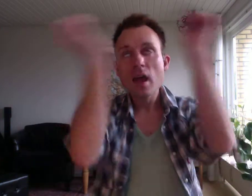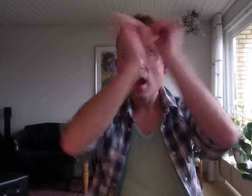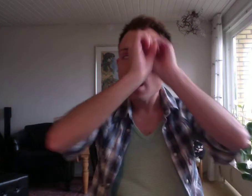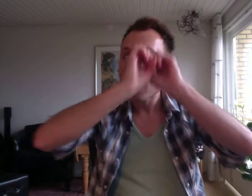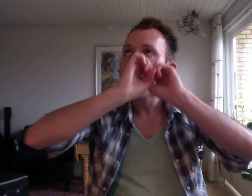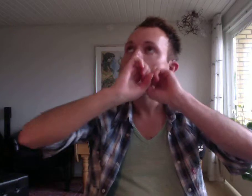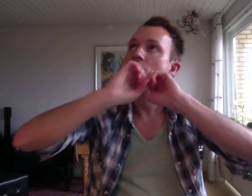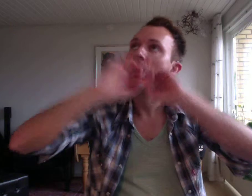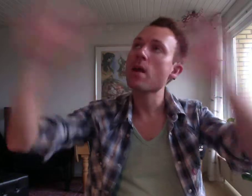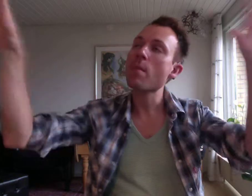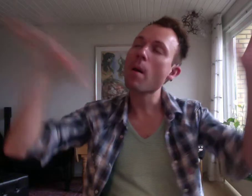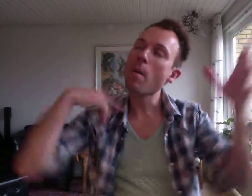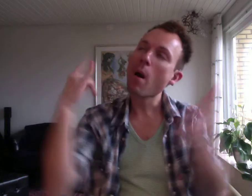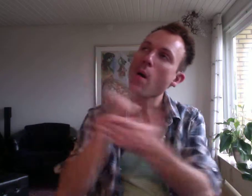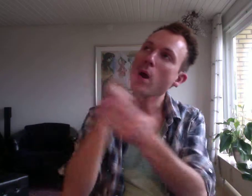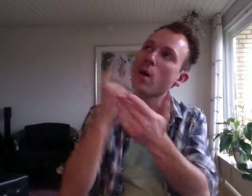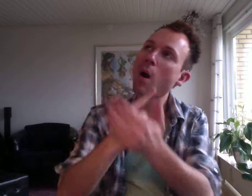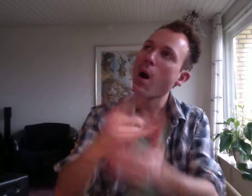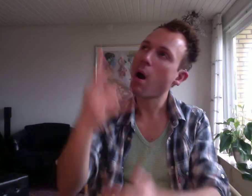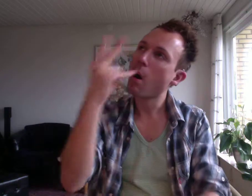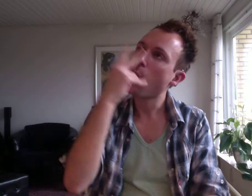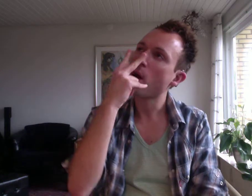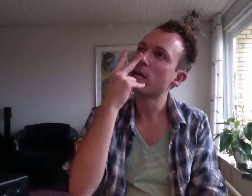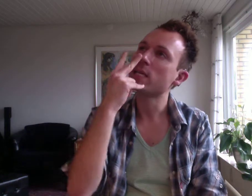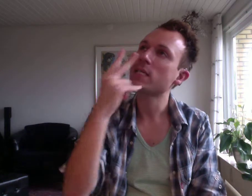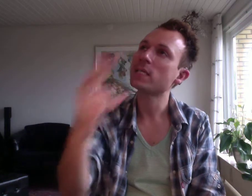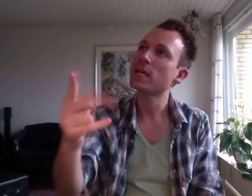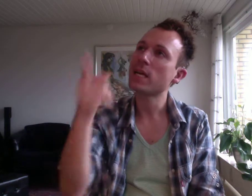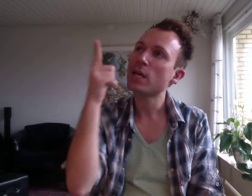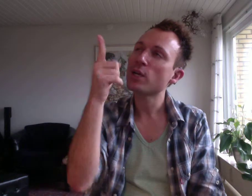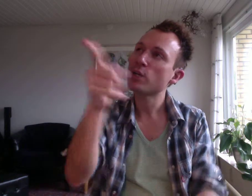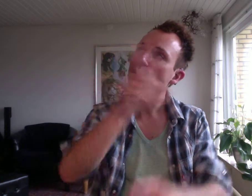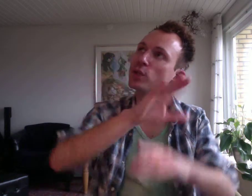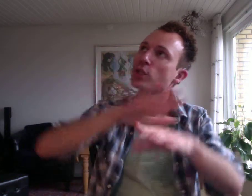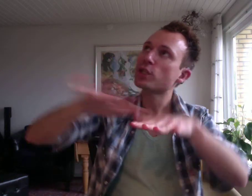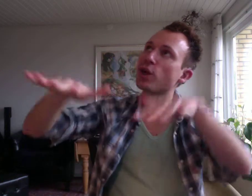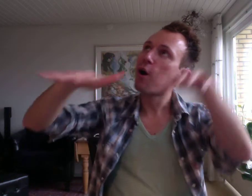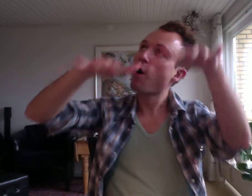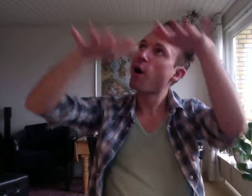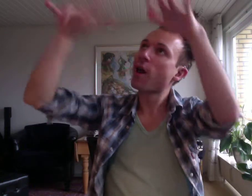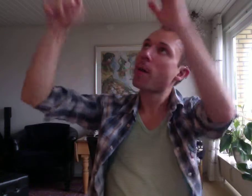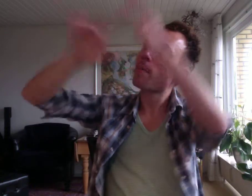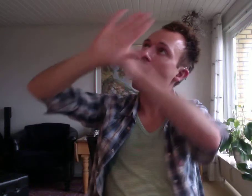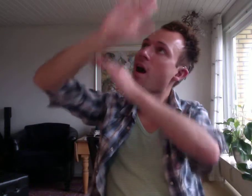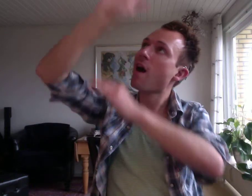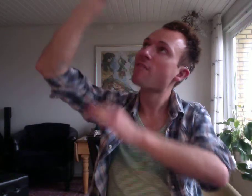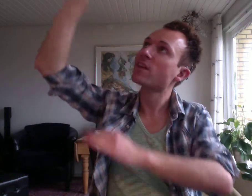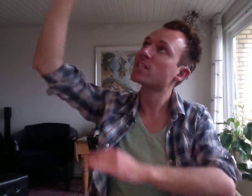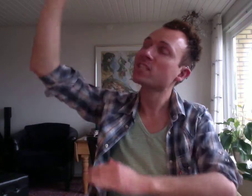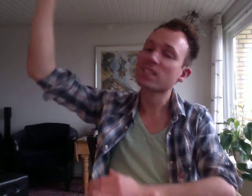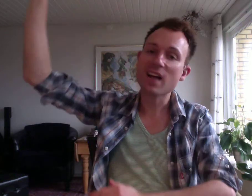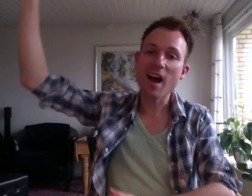In my dreams I'll always see you Soar by the sky